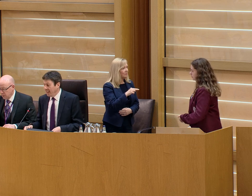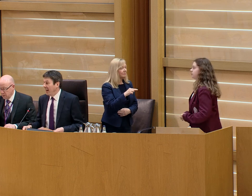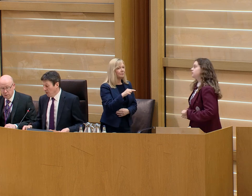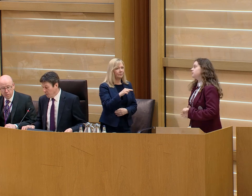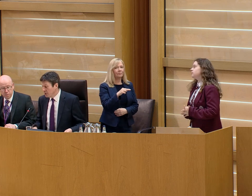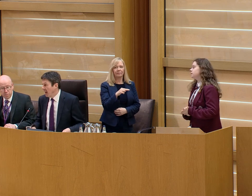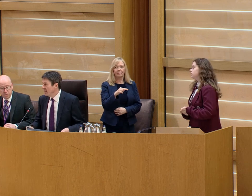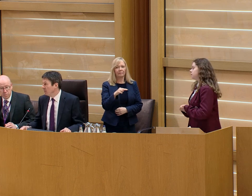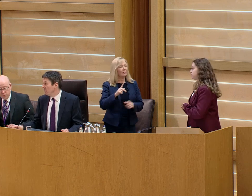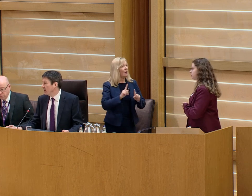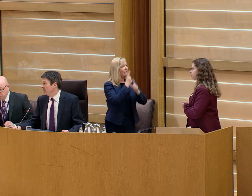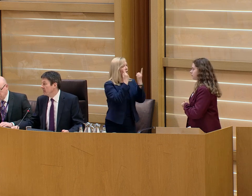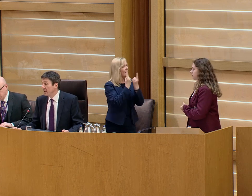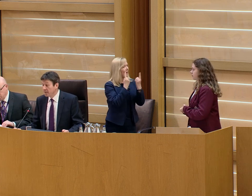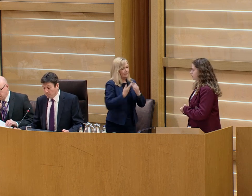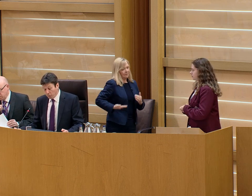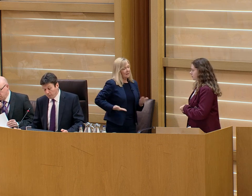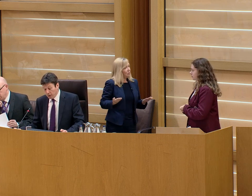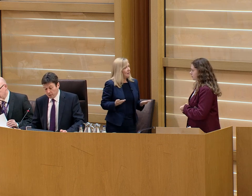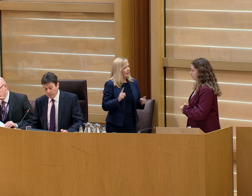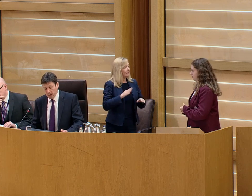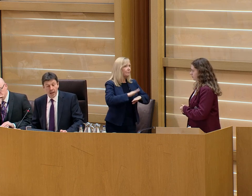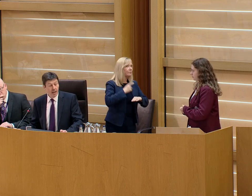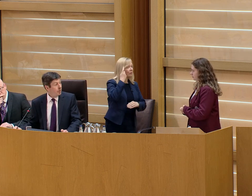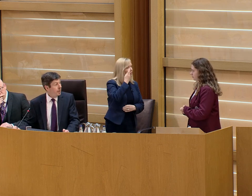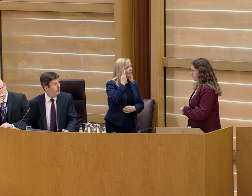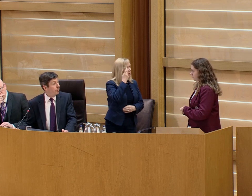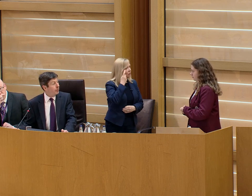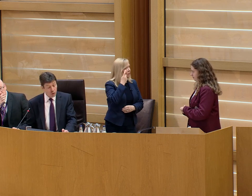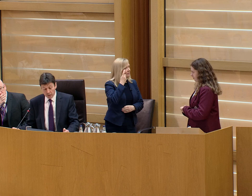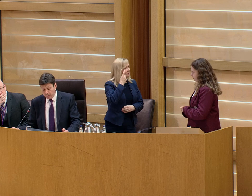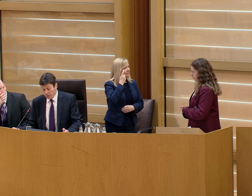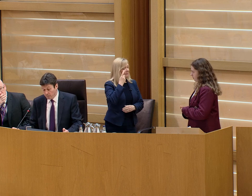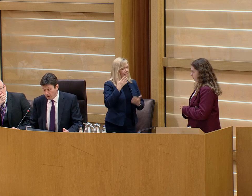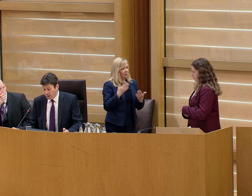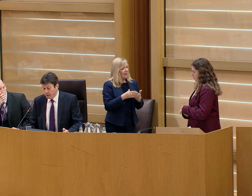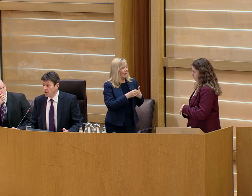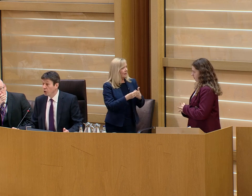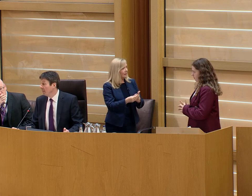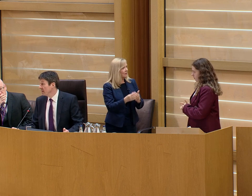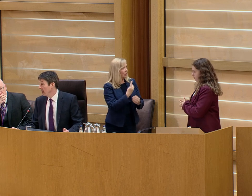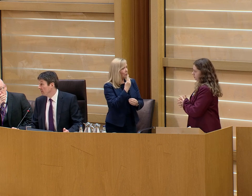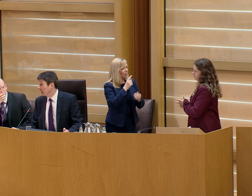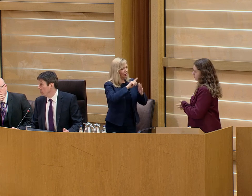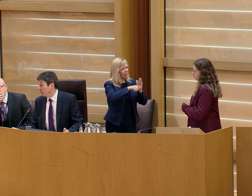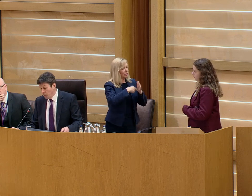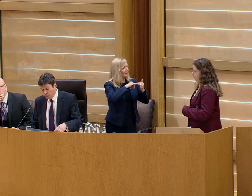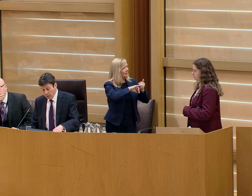Our first item of business today is time for reflection. And our time for reflection leader is Gemma Skelding, is a pupil